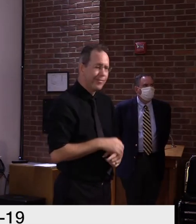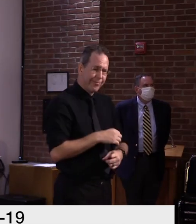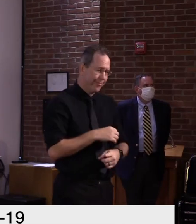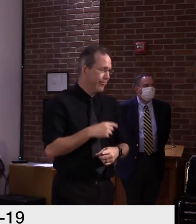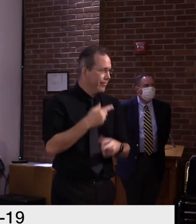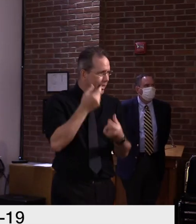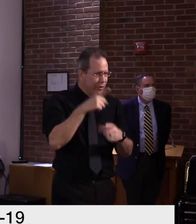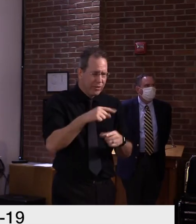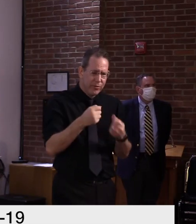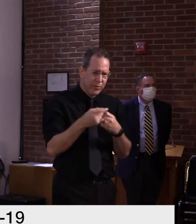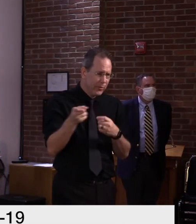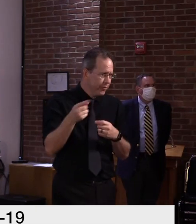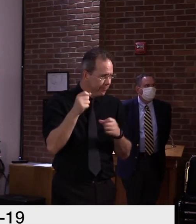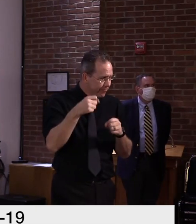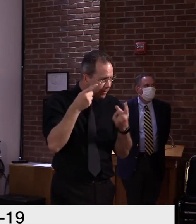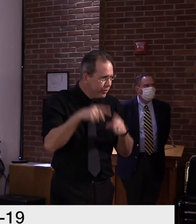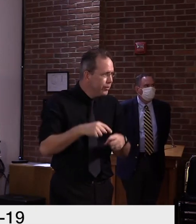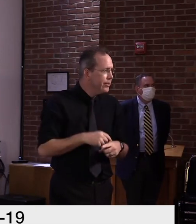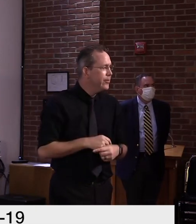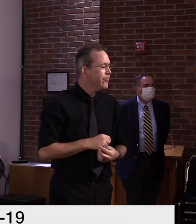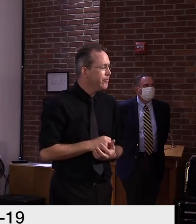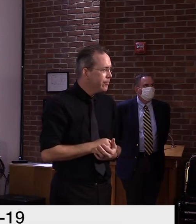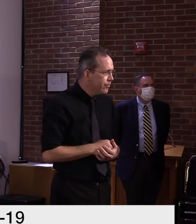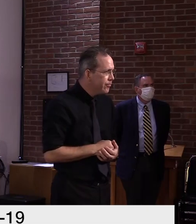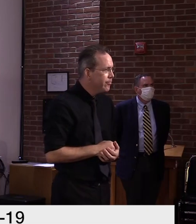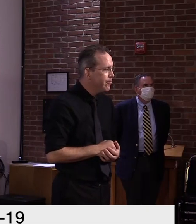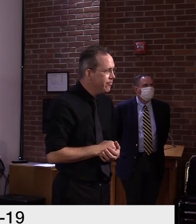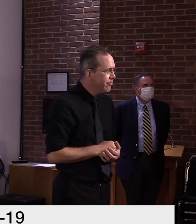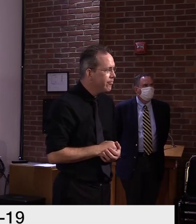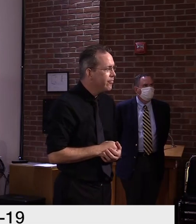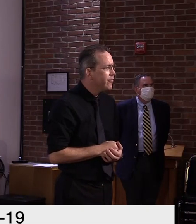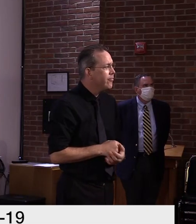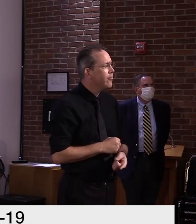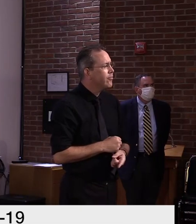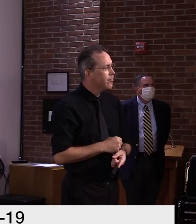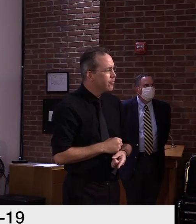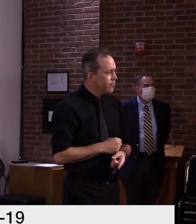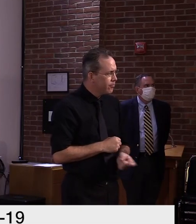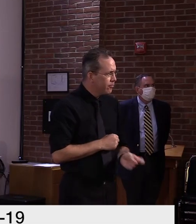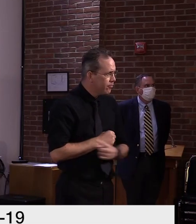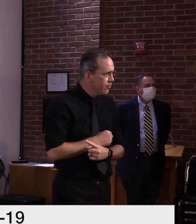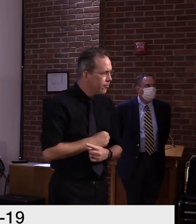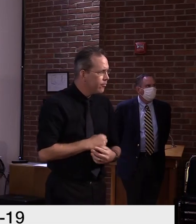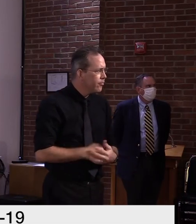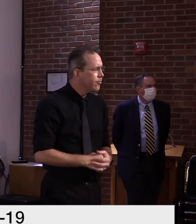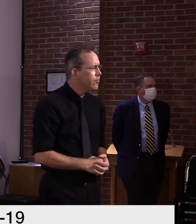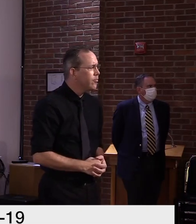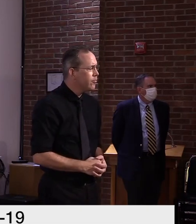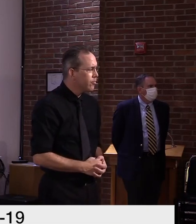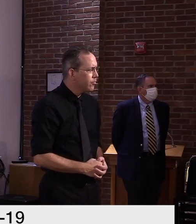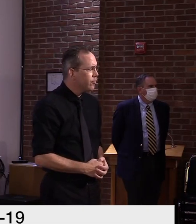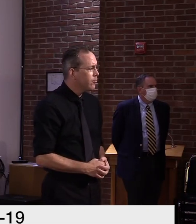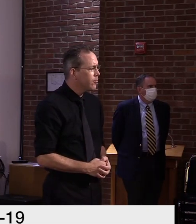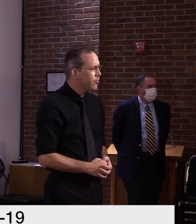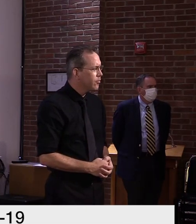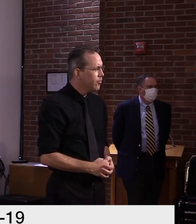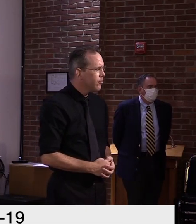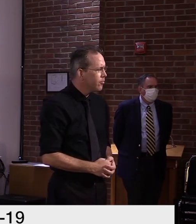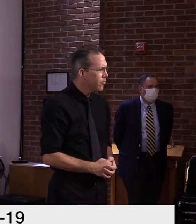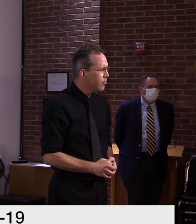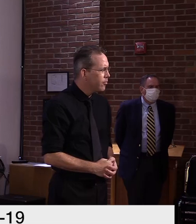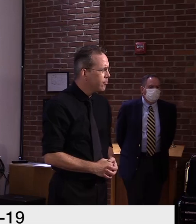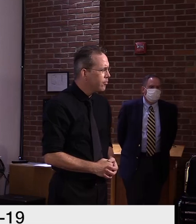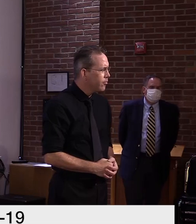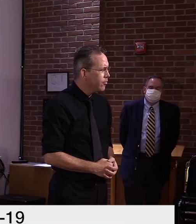see, I mean, if, if in fact they're in the front line, if they have in fact been in contact, come in contact with